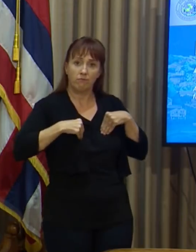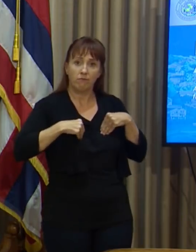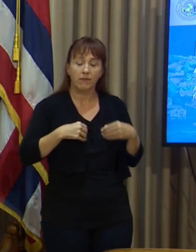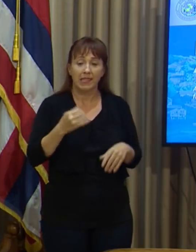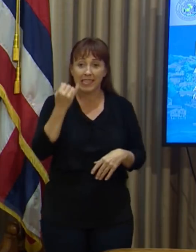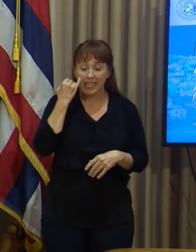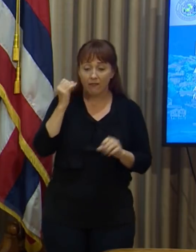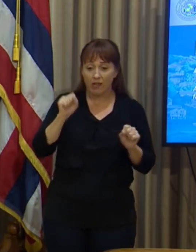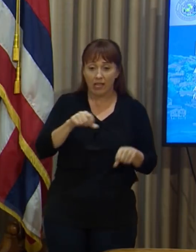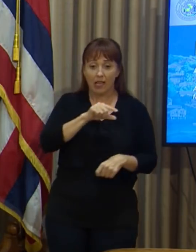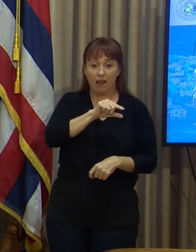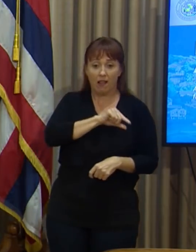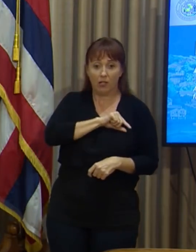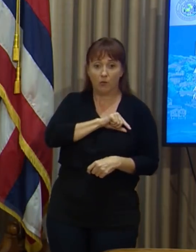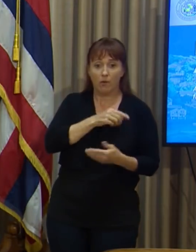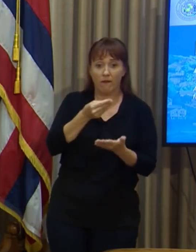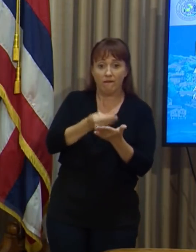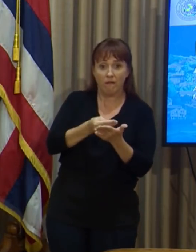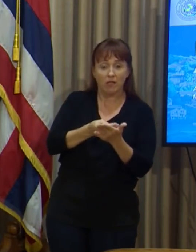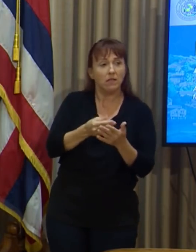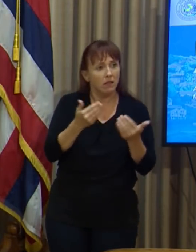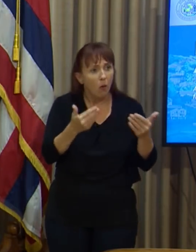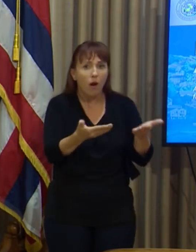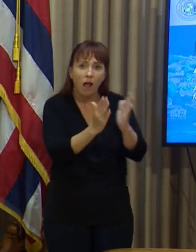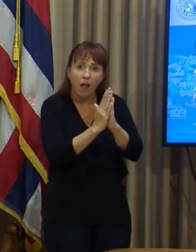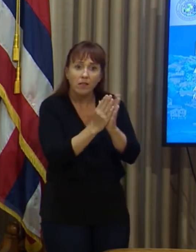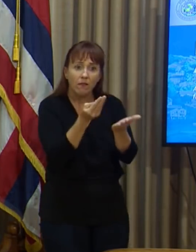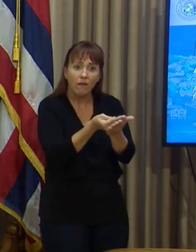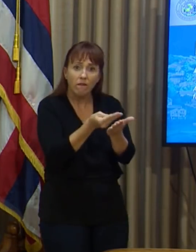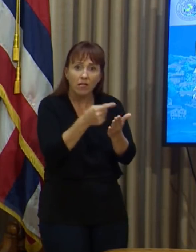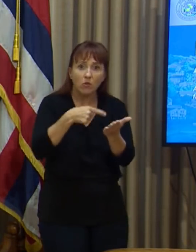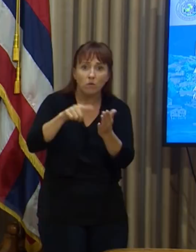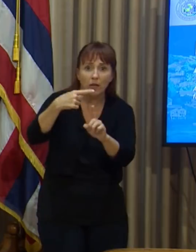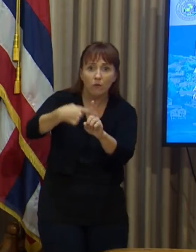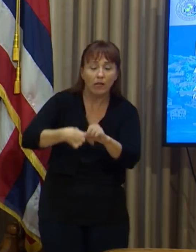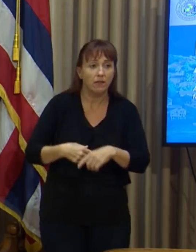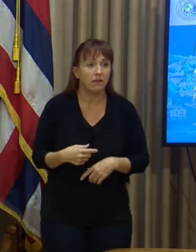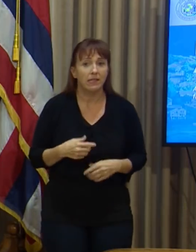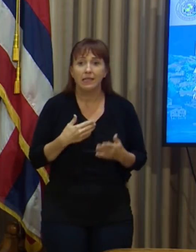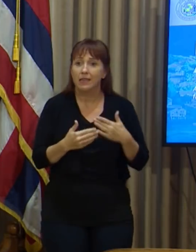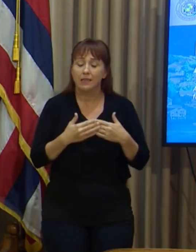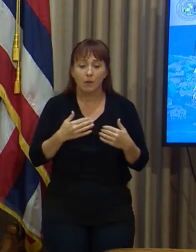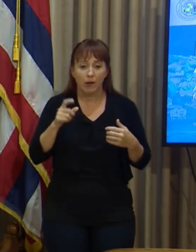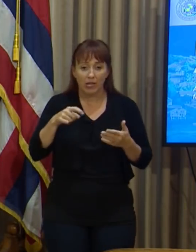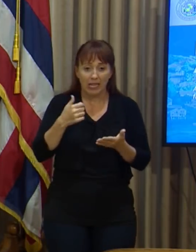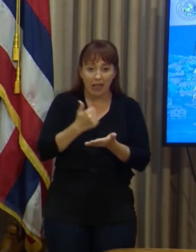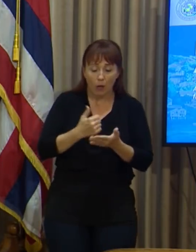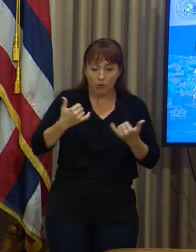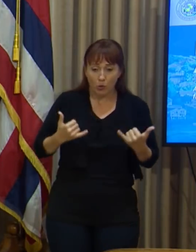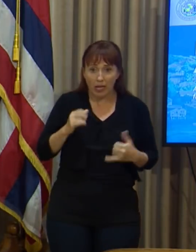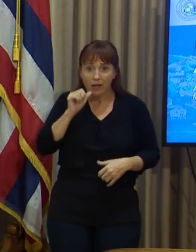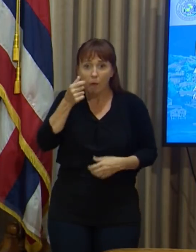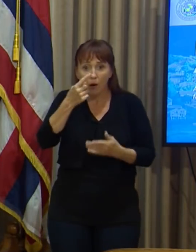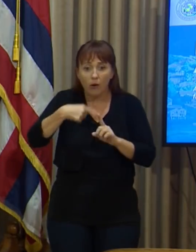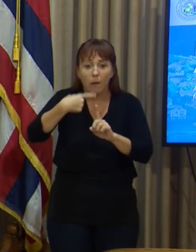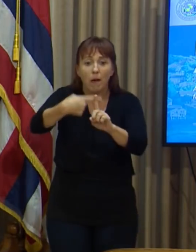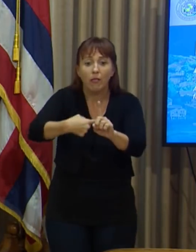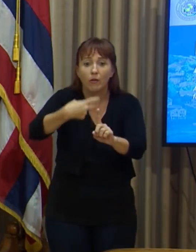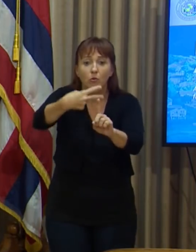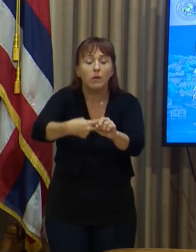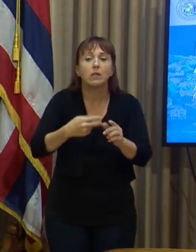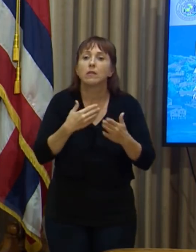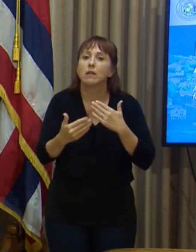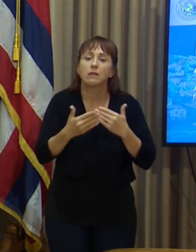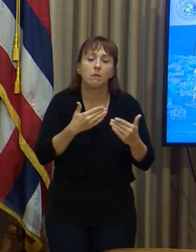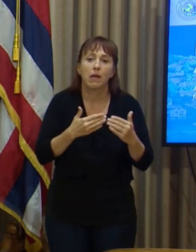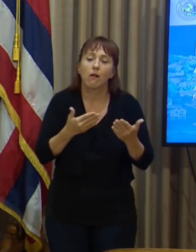and relief funds, ask for funds. If you need help, whether it's today, tomorrow, or next month, it's okay to ask. You need